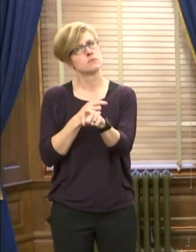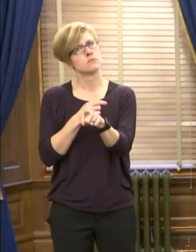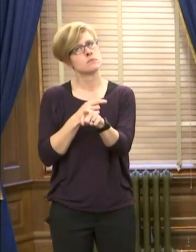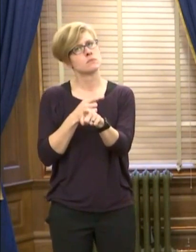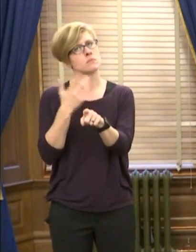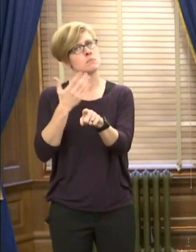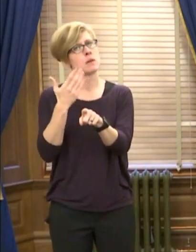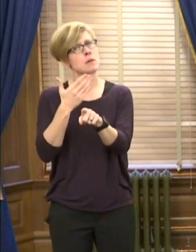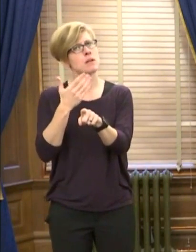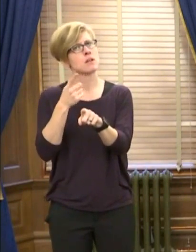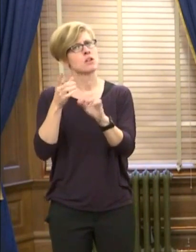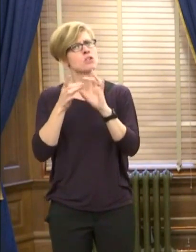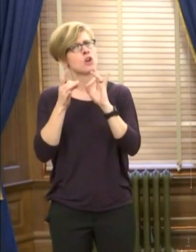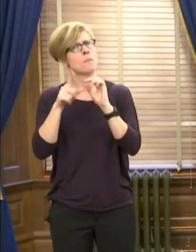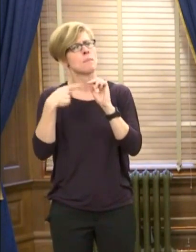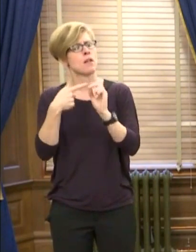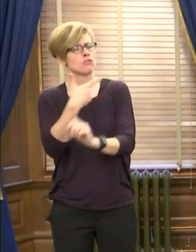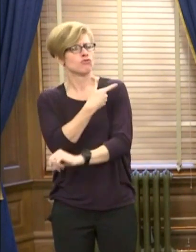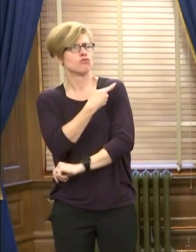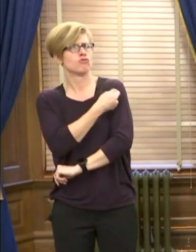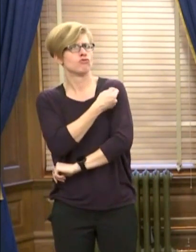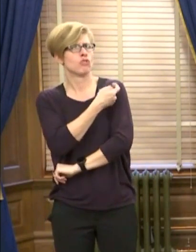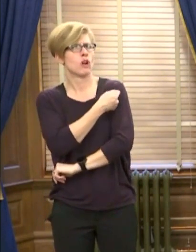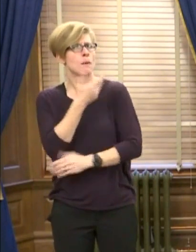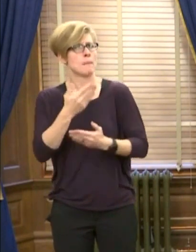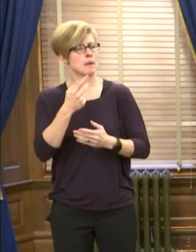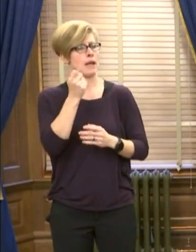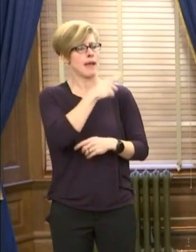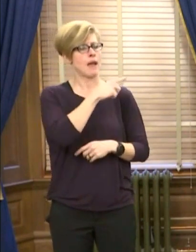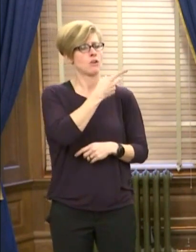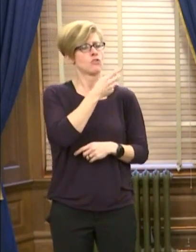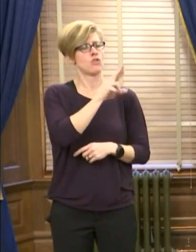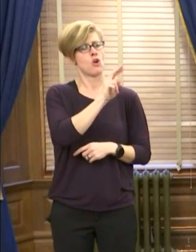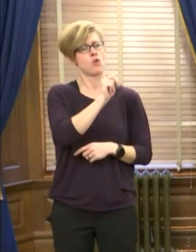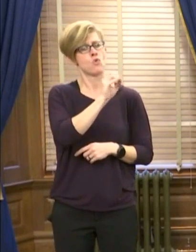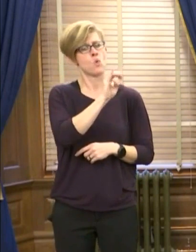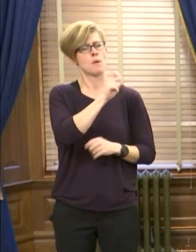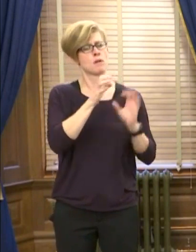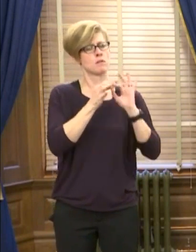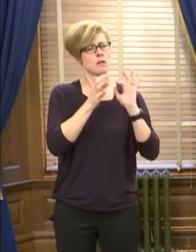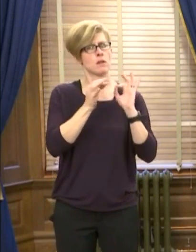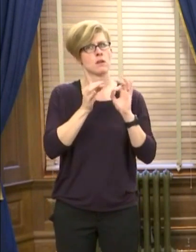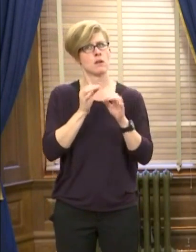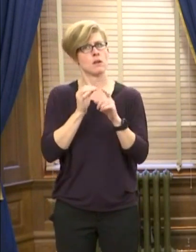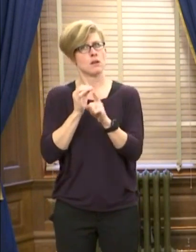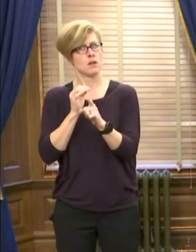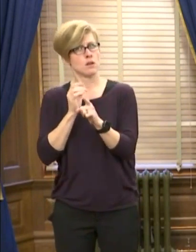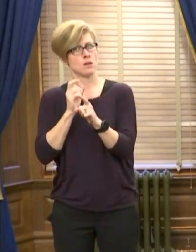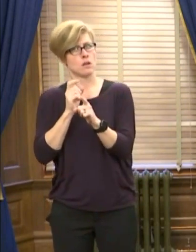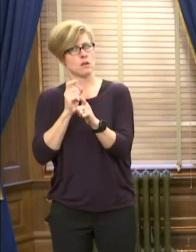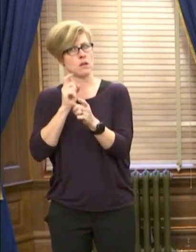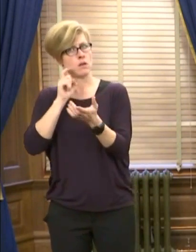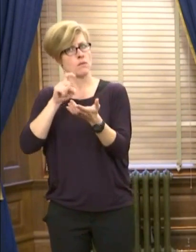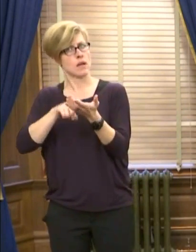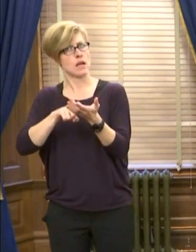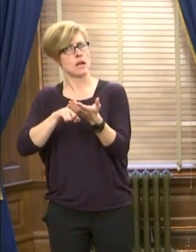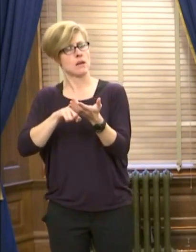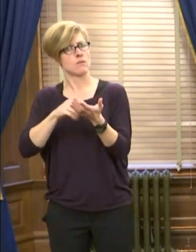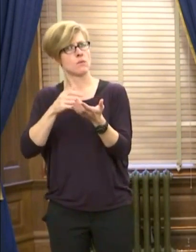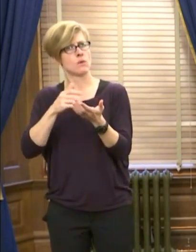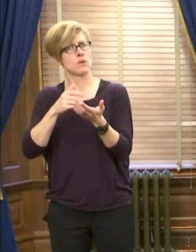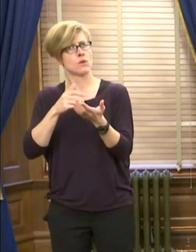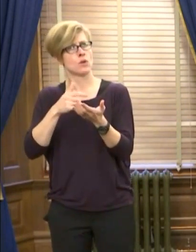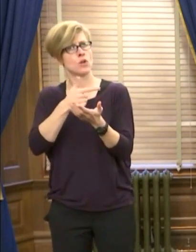Secretary Norman can talk about it more. Are we seeing higher numbers of actually vaccines getting into arms with this new practice?